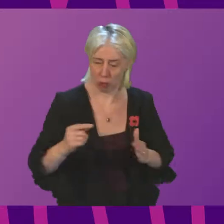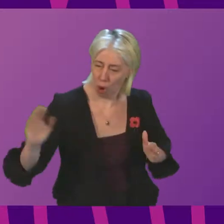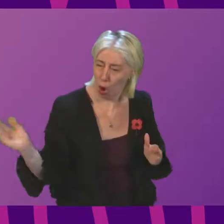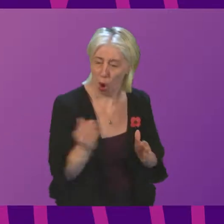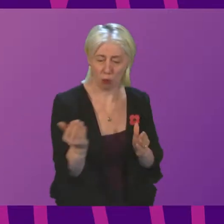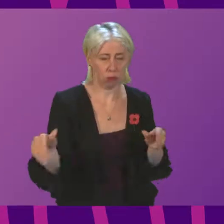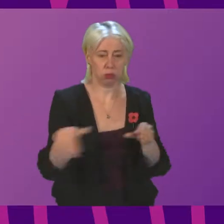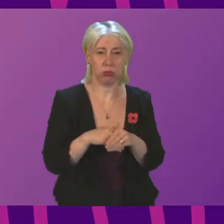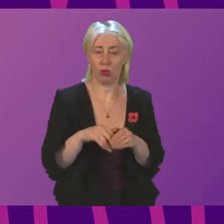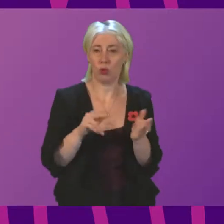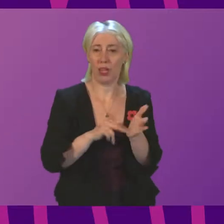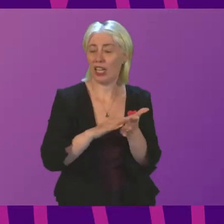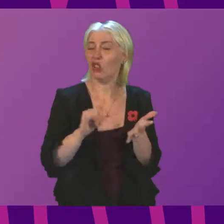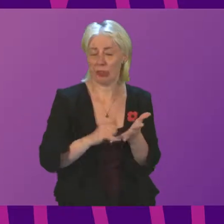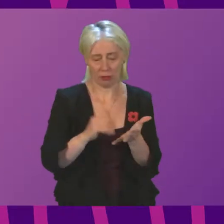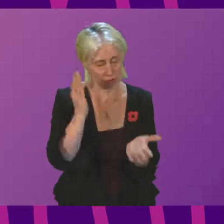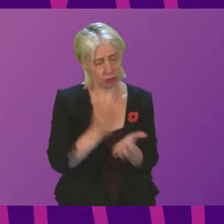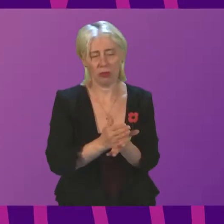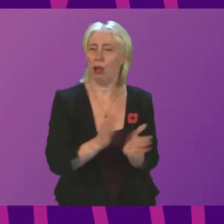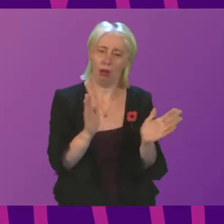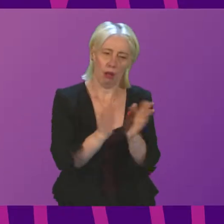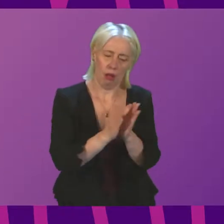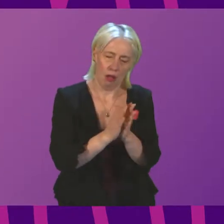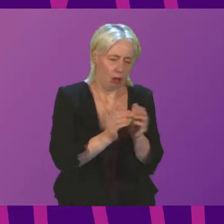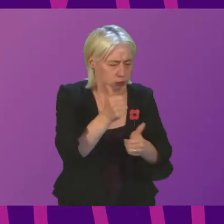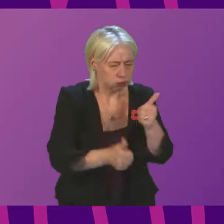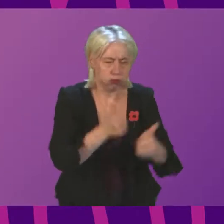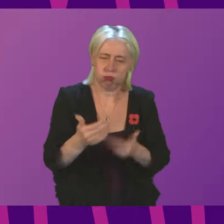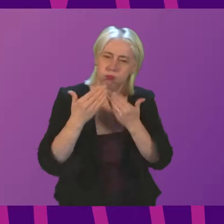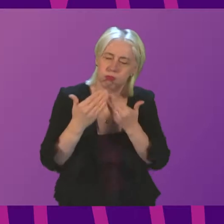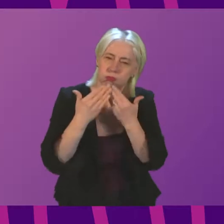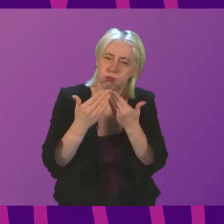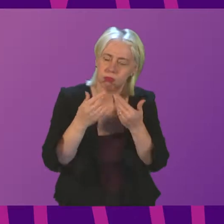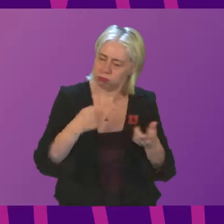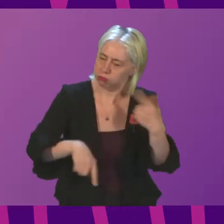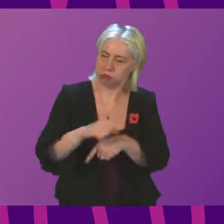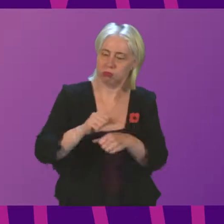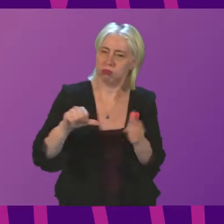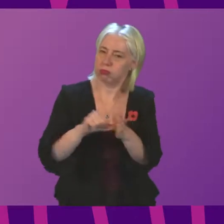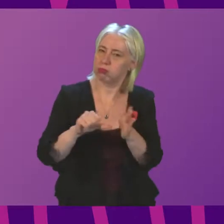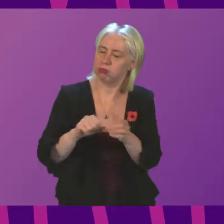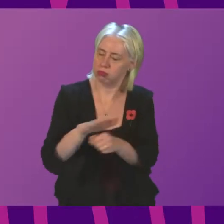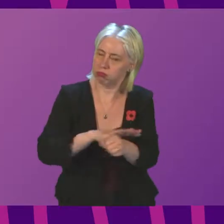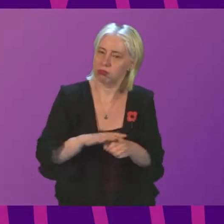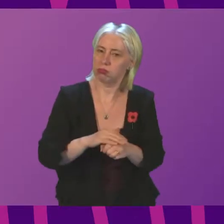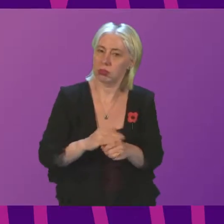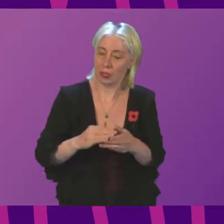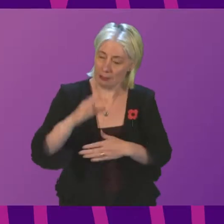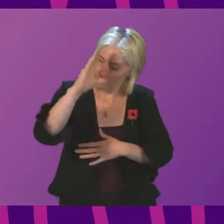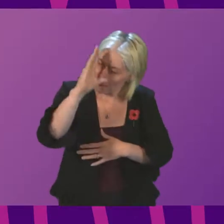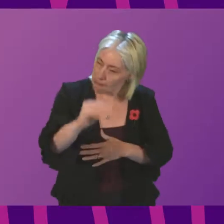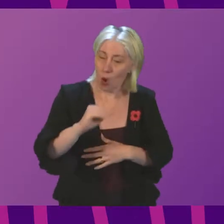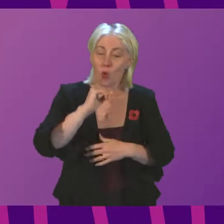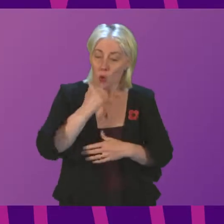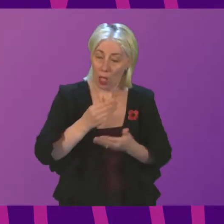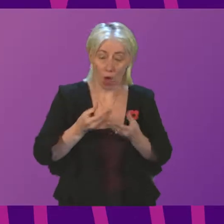operation of the National Health Service. We applaud what they are doing in very difficult circumstances. We give them the assurance that we will resource them